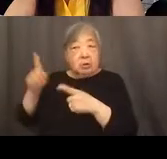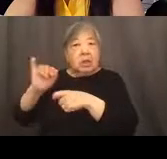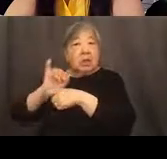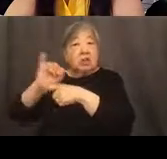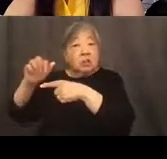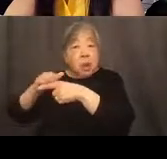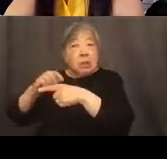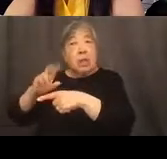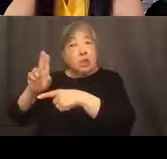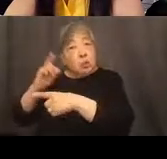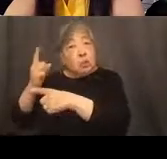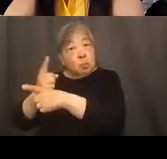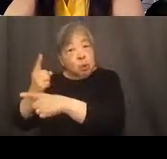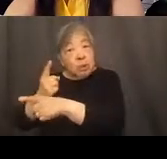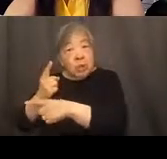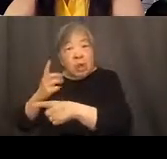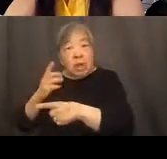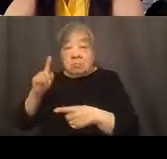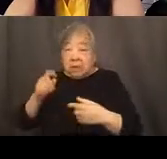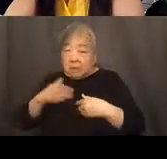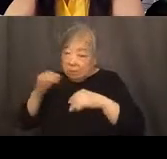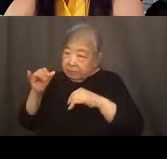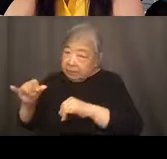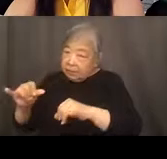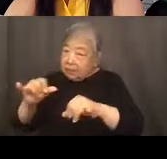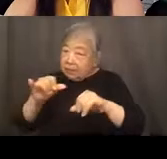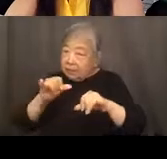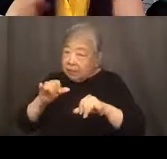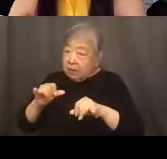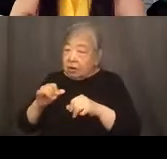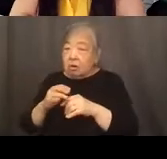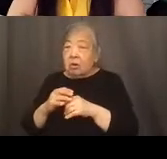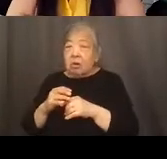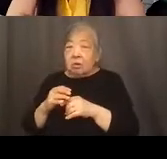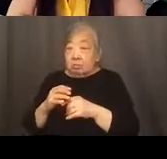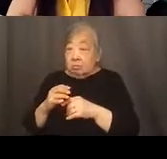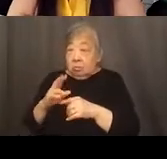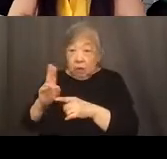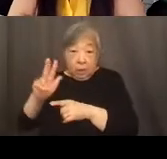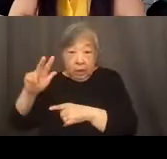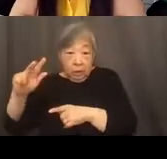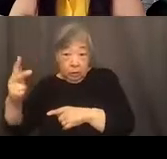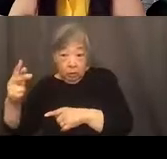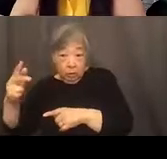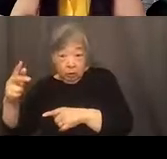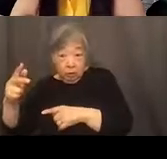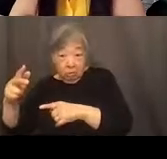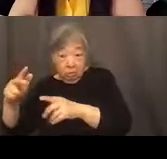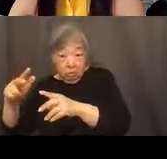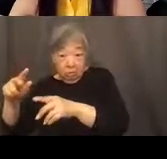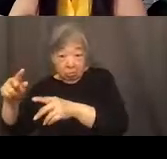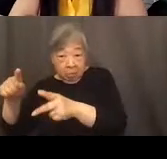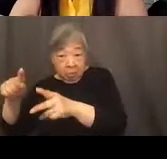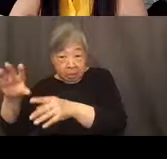appropriately. And again, that there's some consistency there and whether you're using a third party man third party company to do your